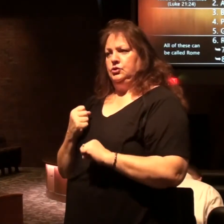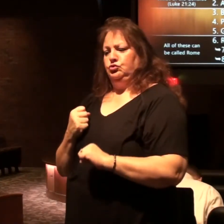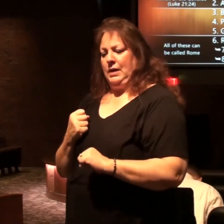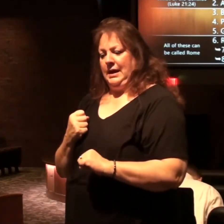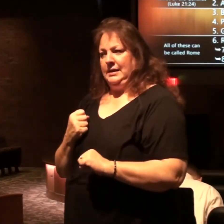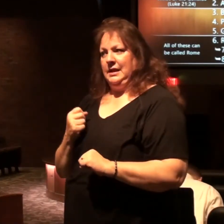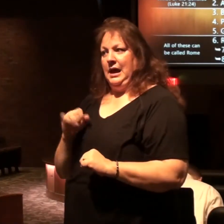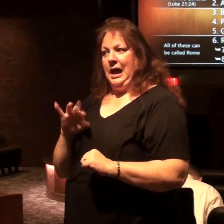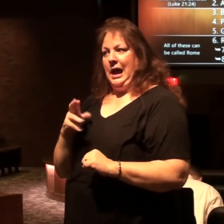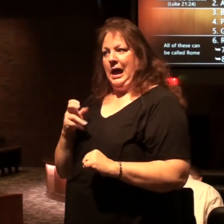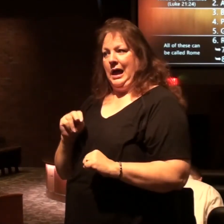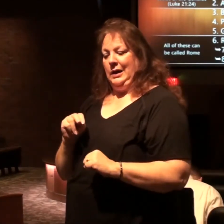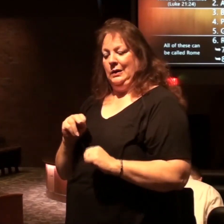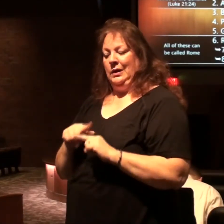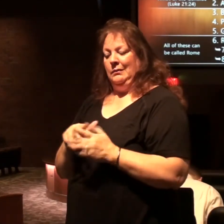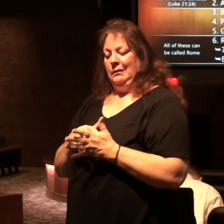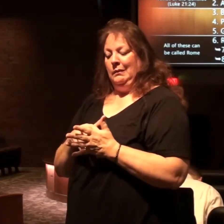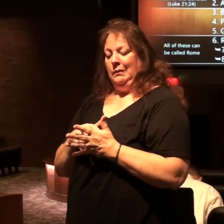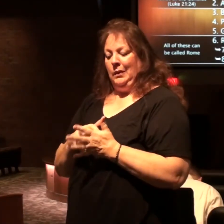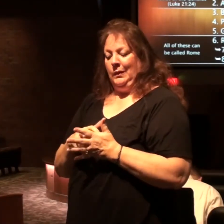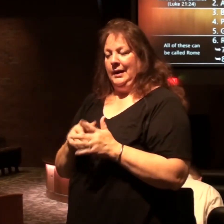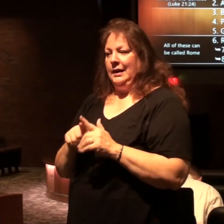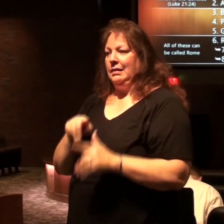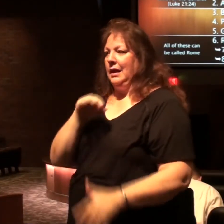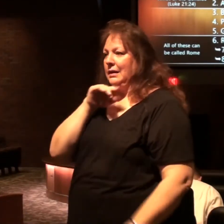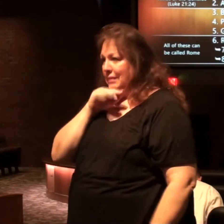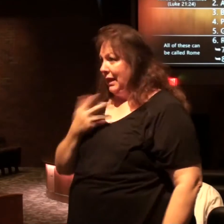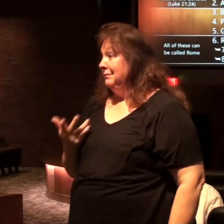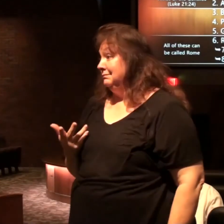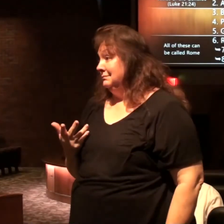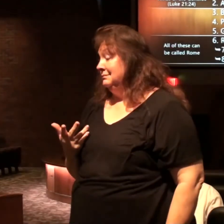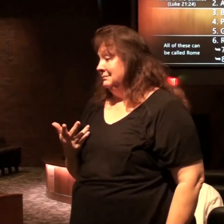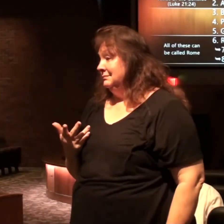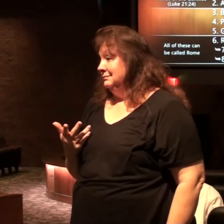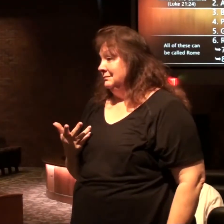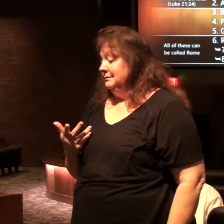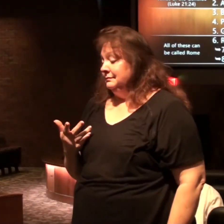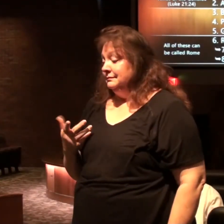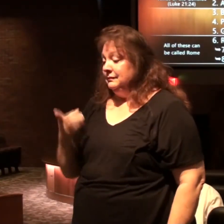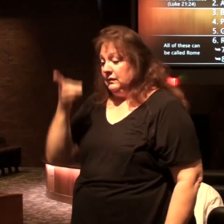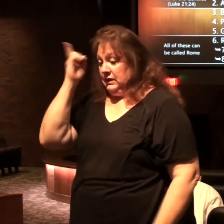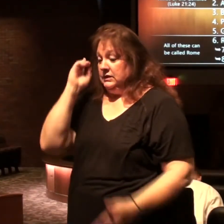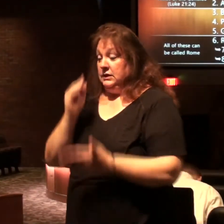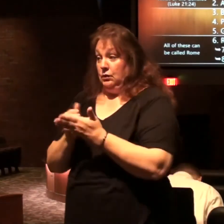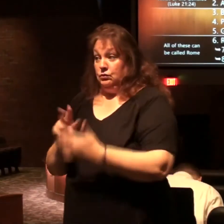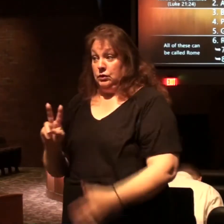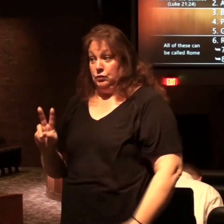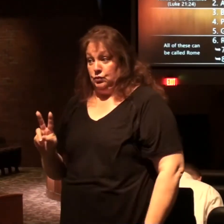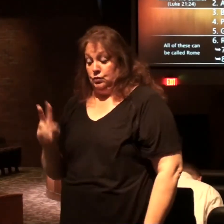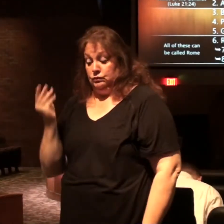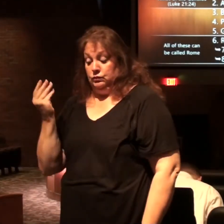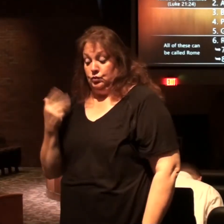of iron and the brittleness of pottery as we were told in Daniel chapter two